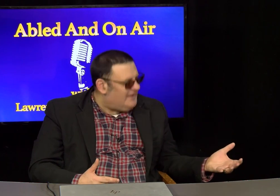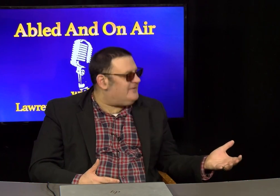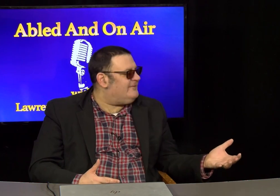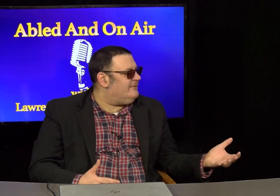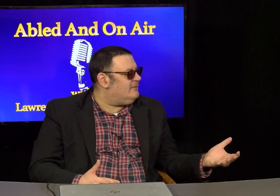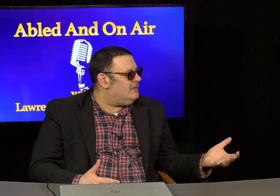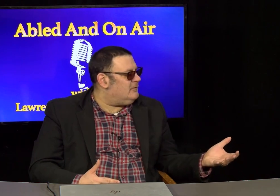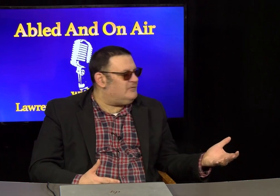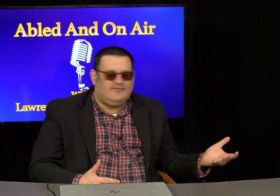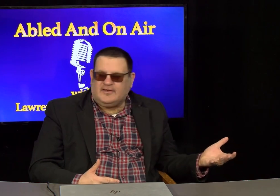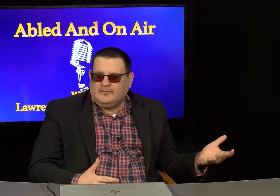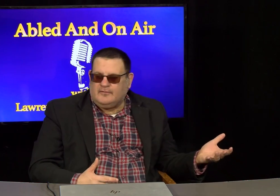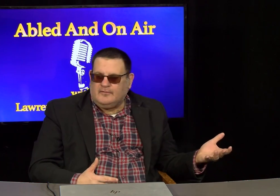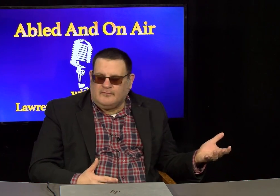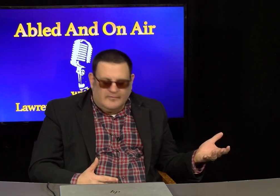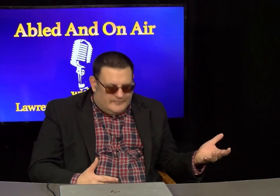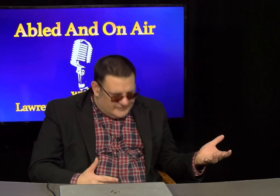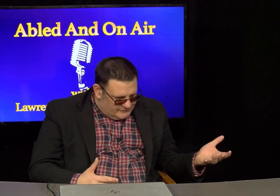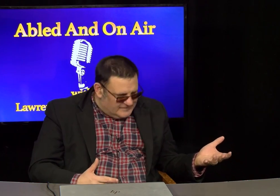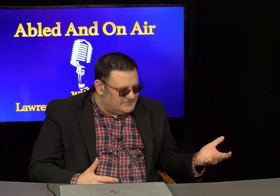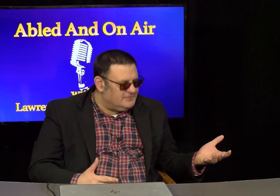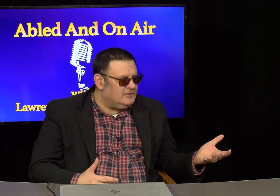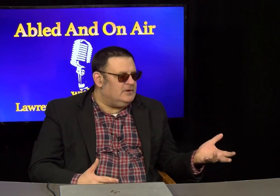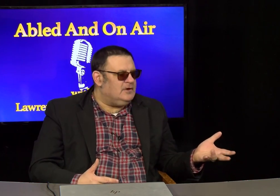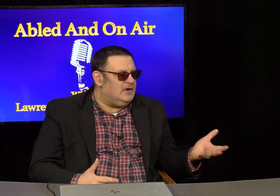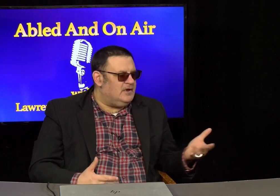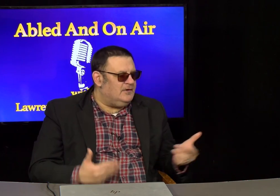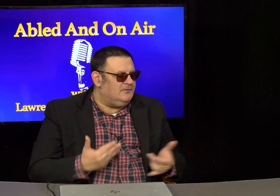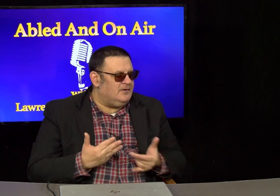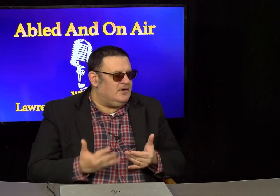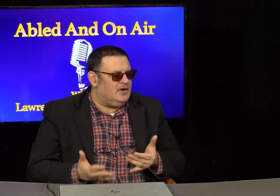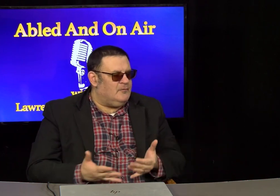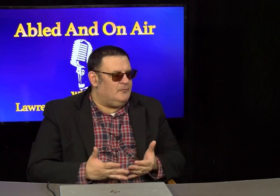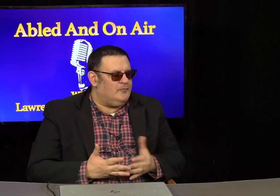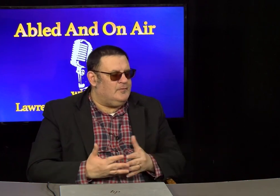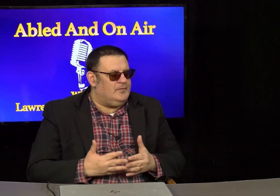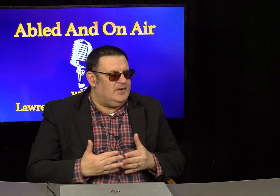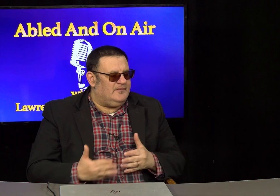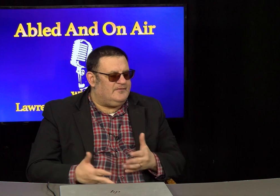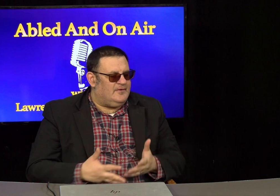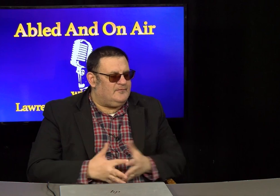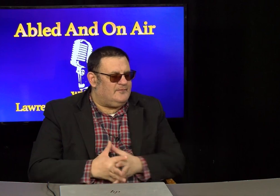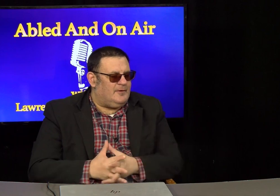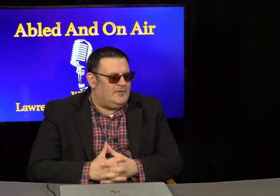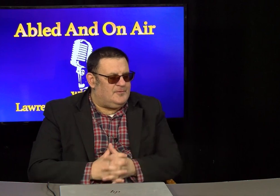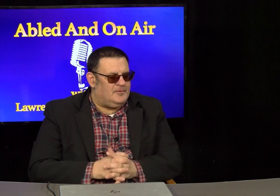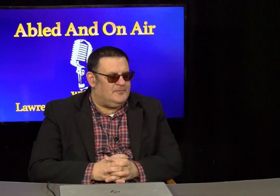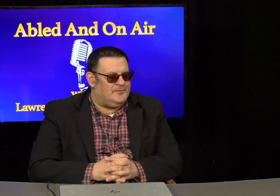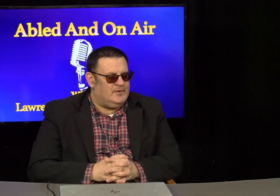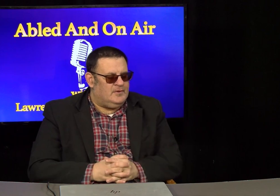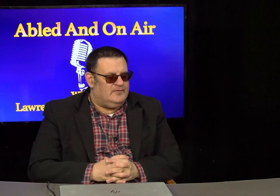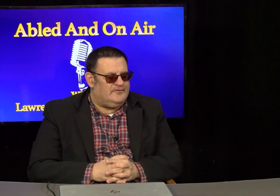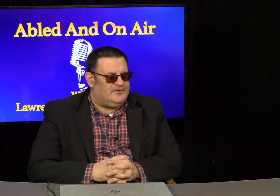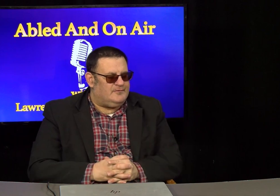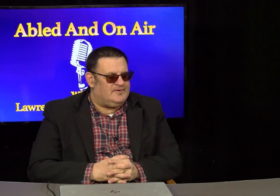particular situation? And in terms of other situations